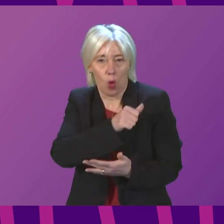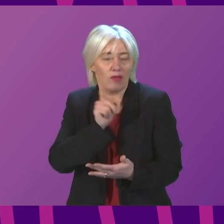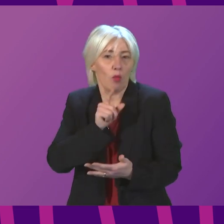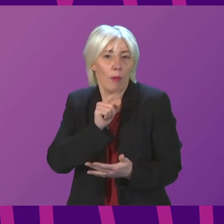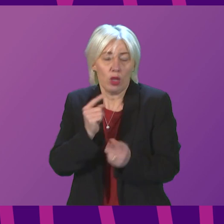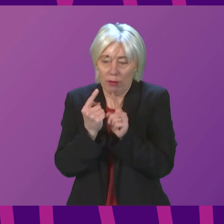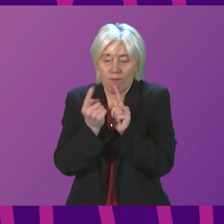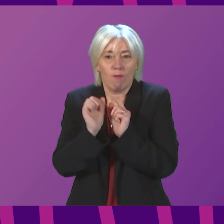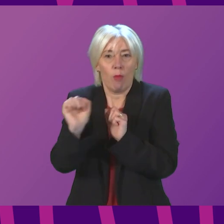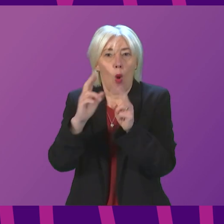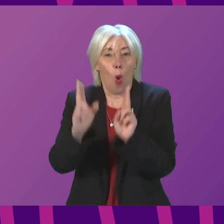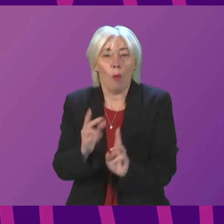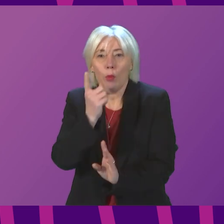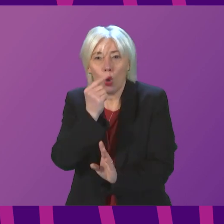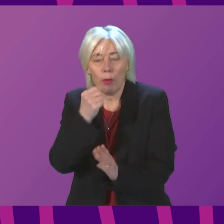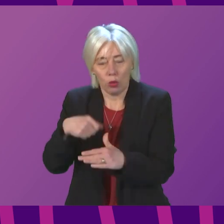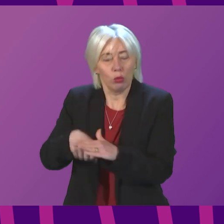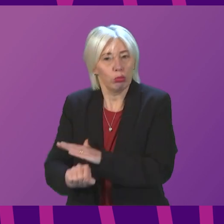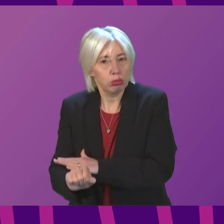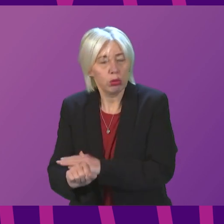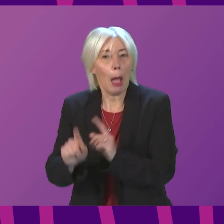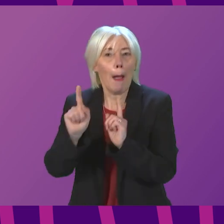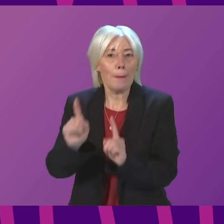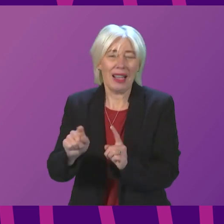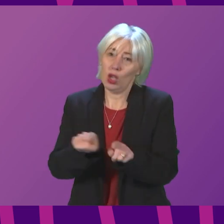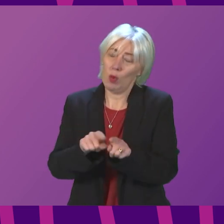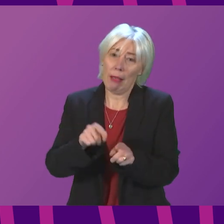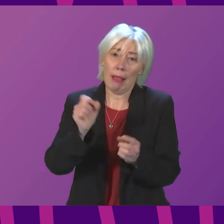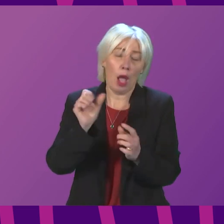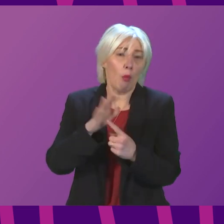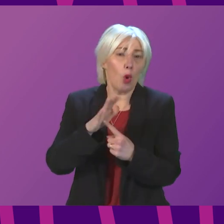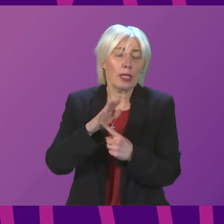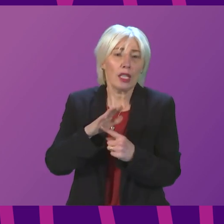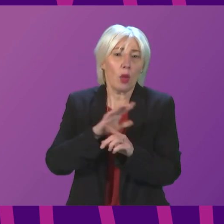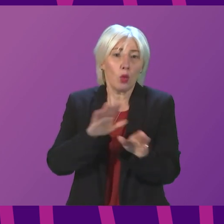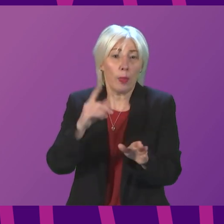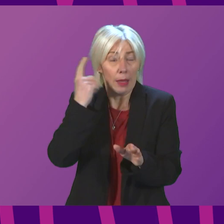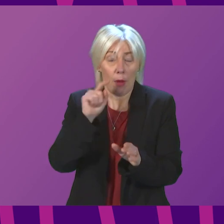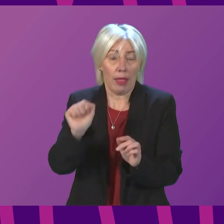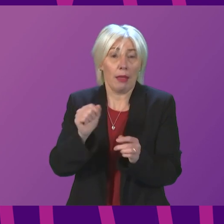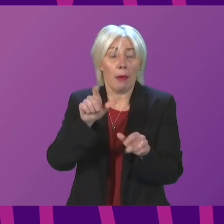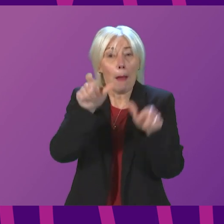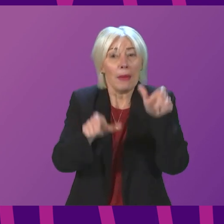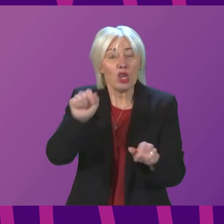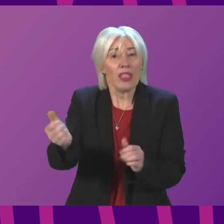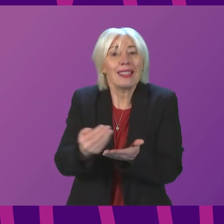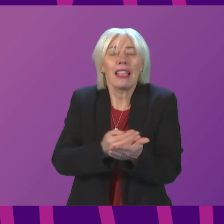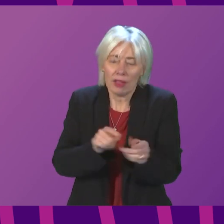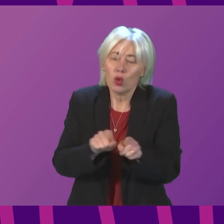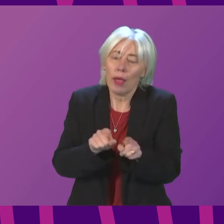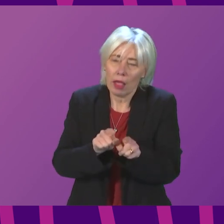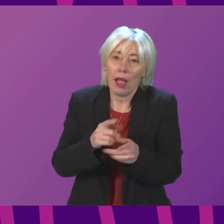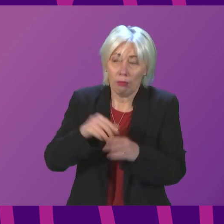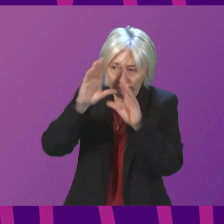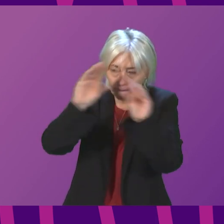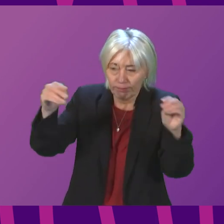home as possible. But it is also really important that we don't lose sight of the issues of patient safety. And I can give an assurance to the Chamber,